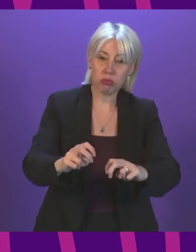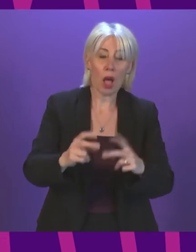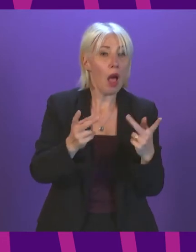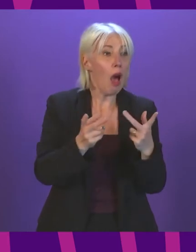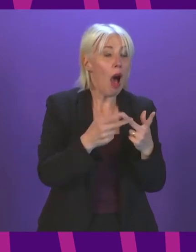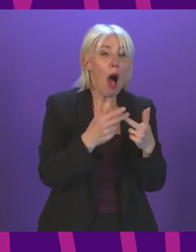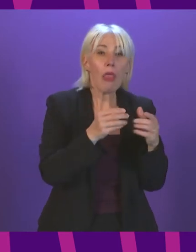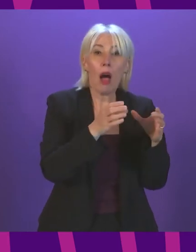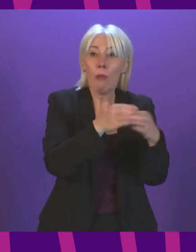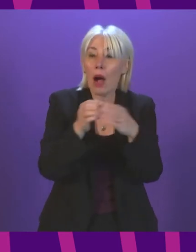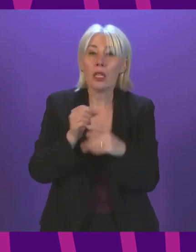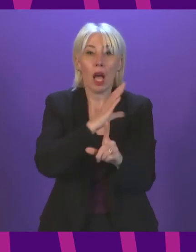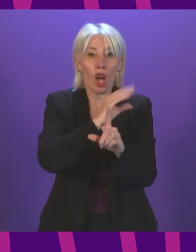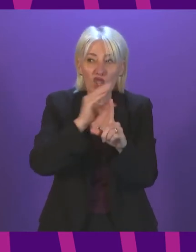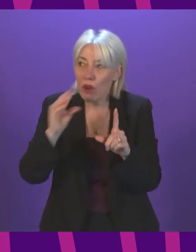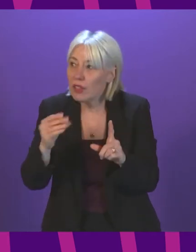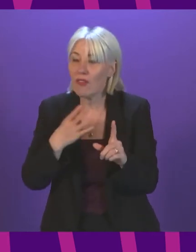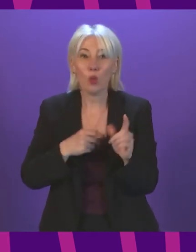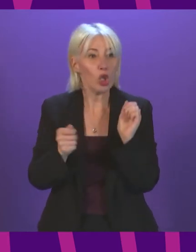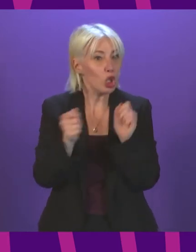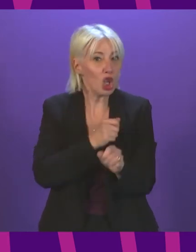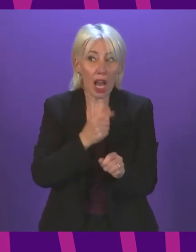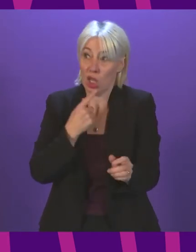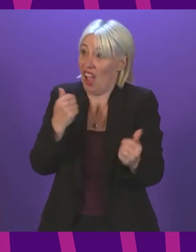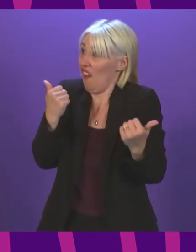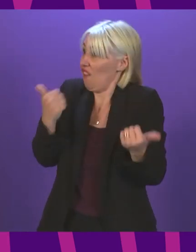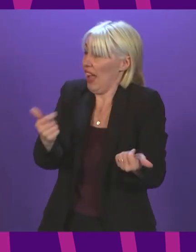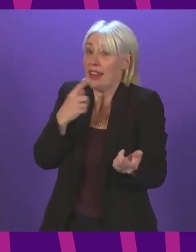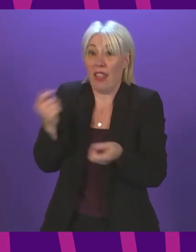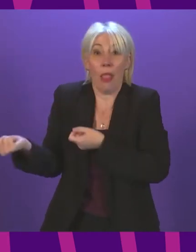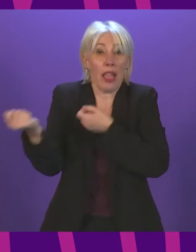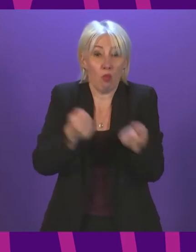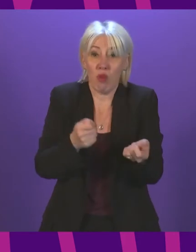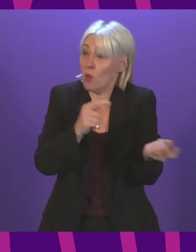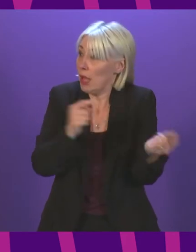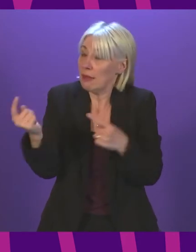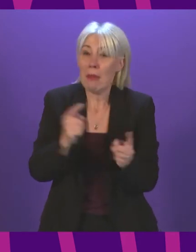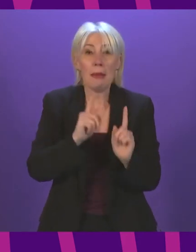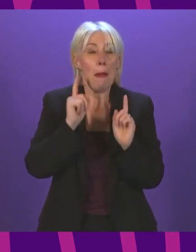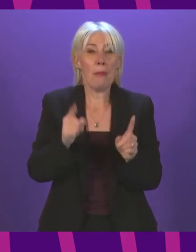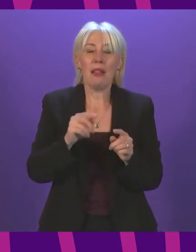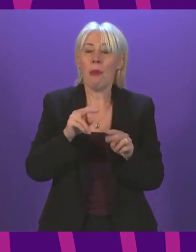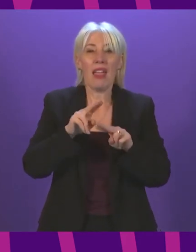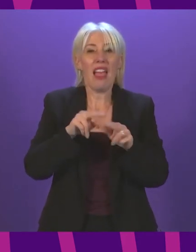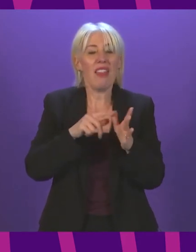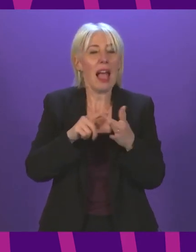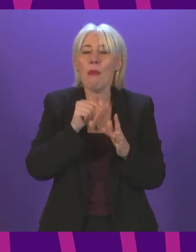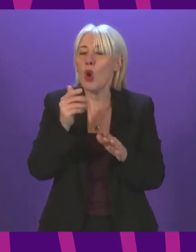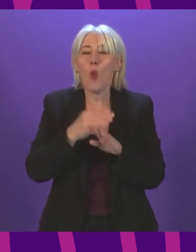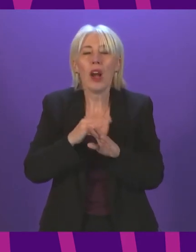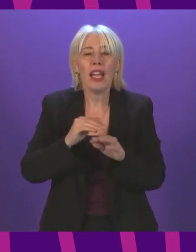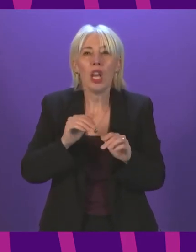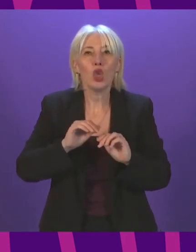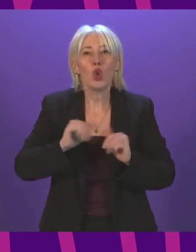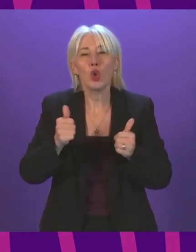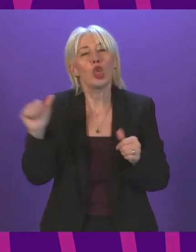including the Conservative Party, want to change that. If they do want to change that, of course, they can bring that forward. It is the case where it is not working as effectively as it could. Of course, we